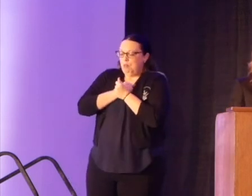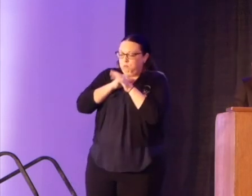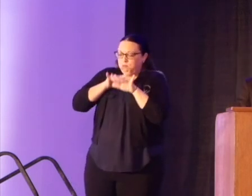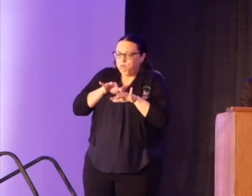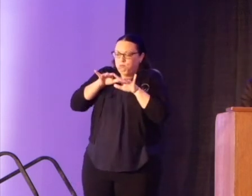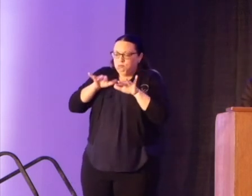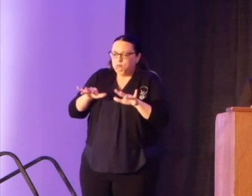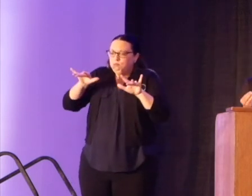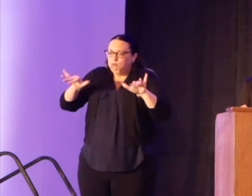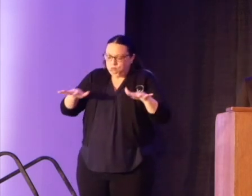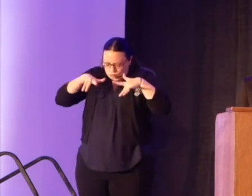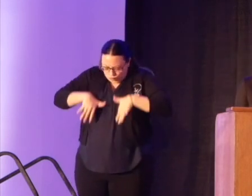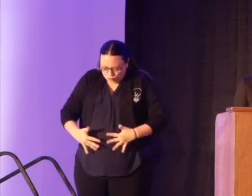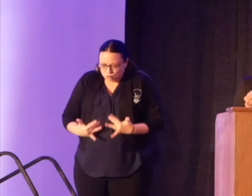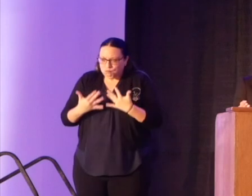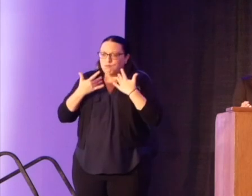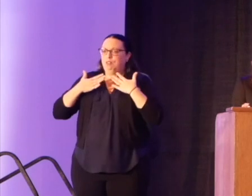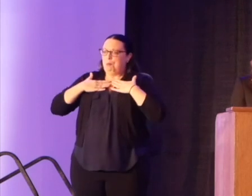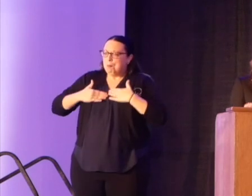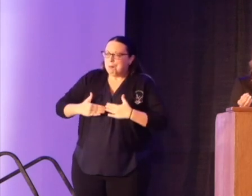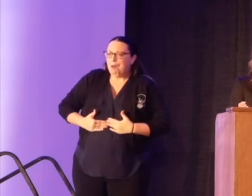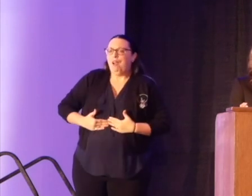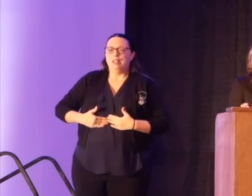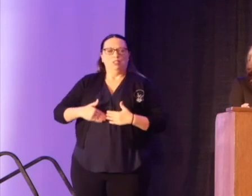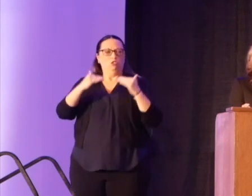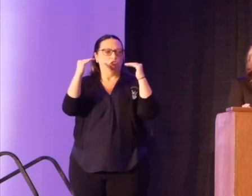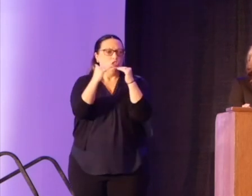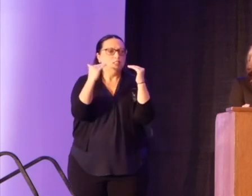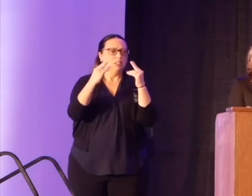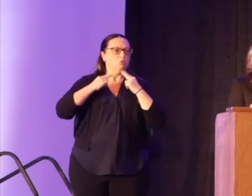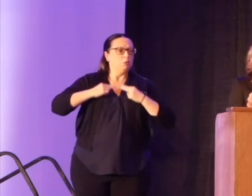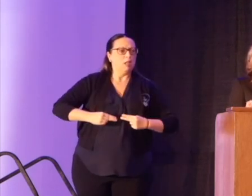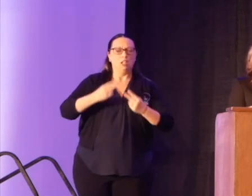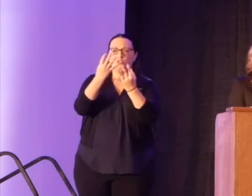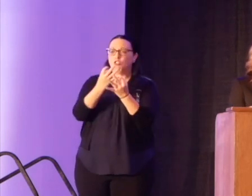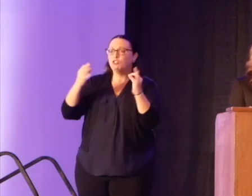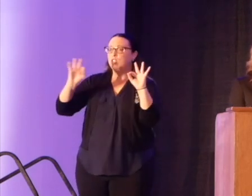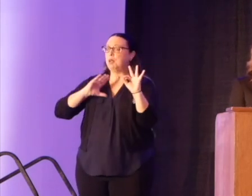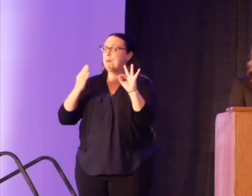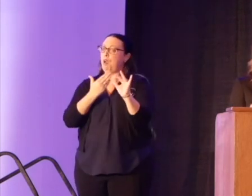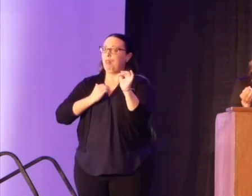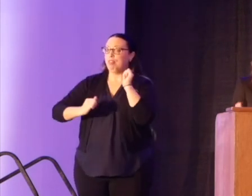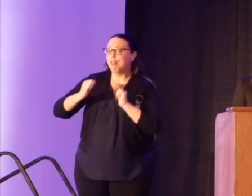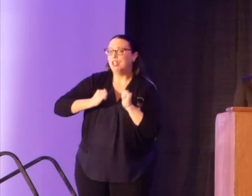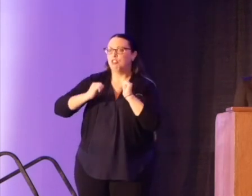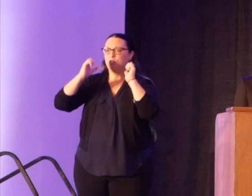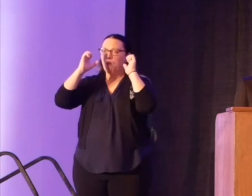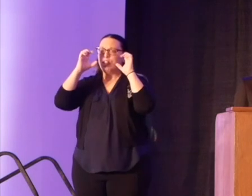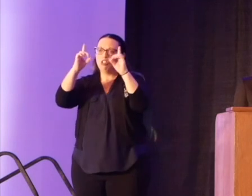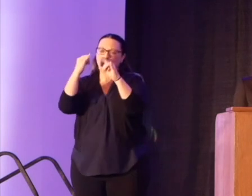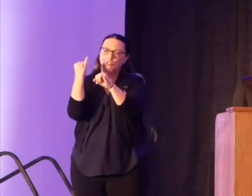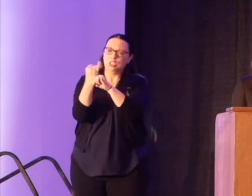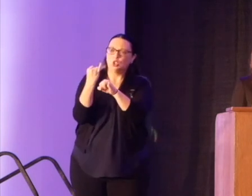very DNA, a love for justice, for humanity, for freedom, our theaters, our educational